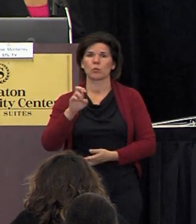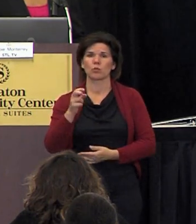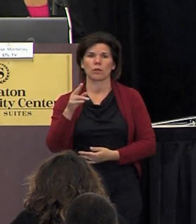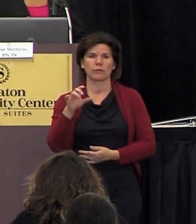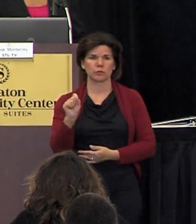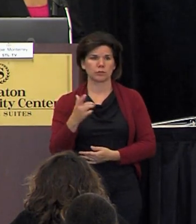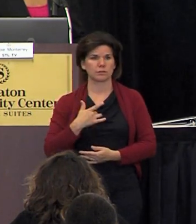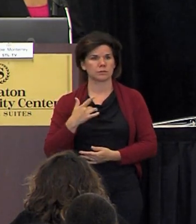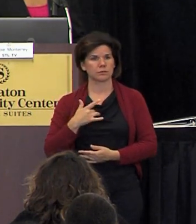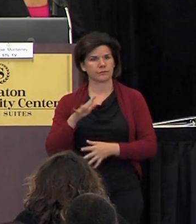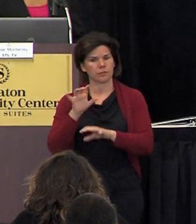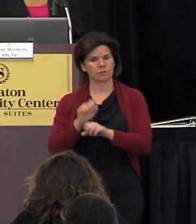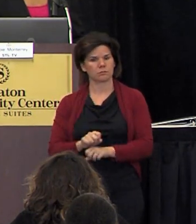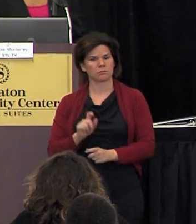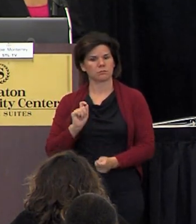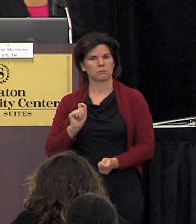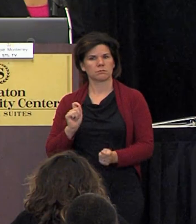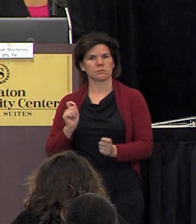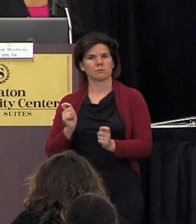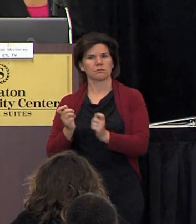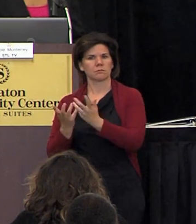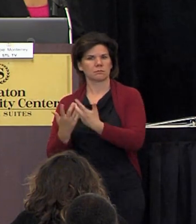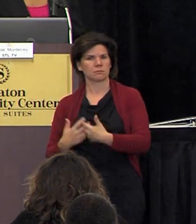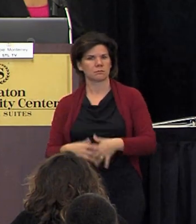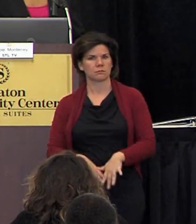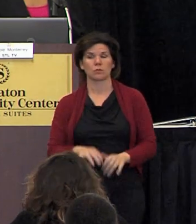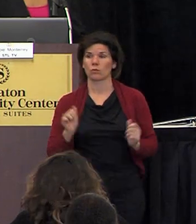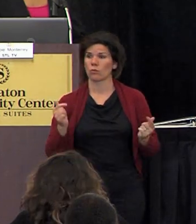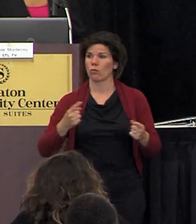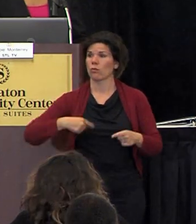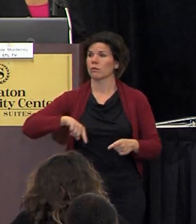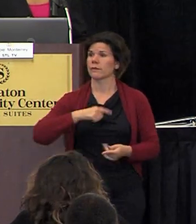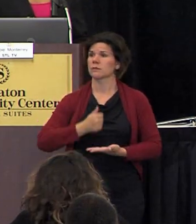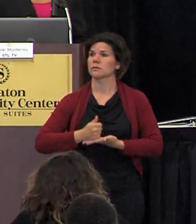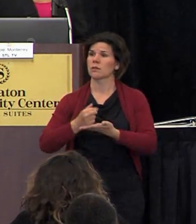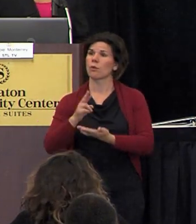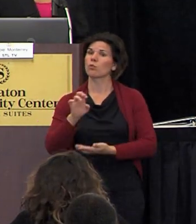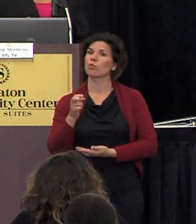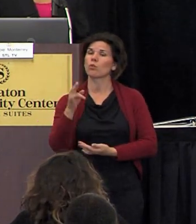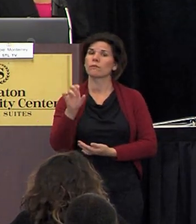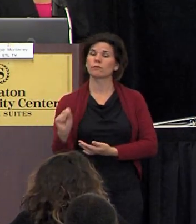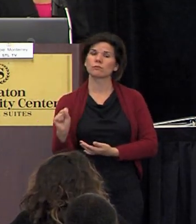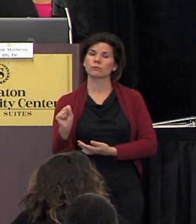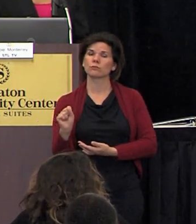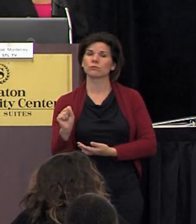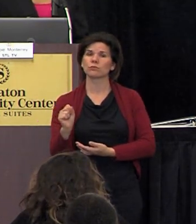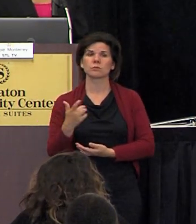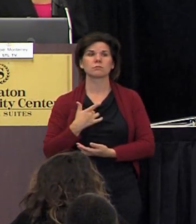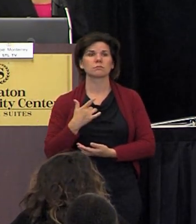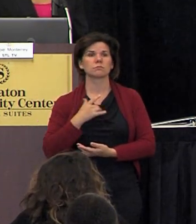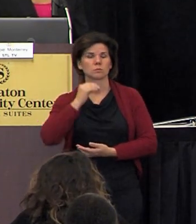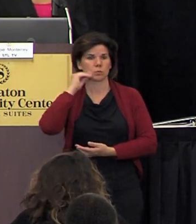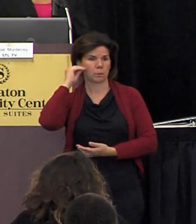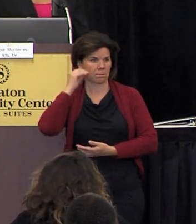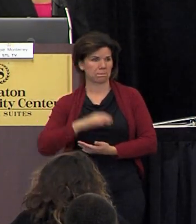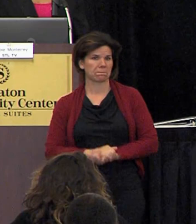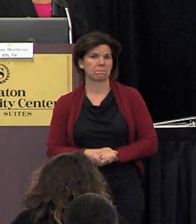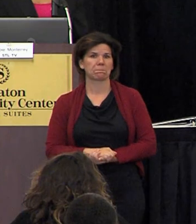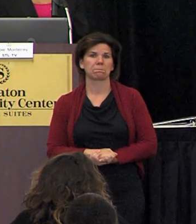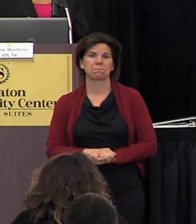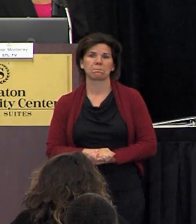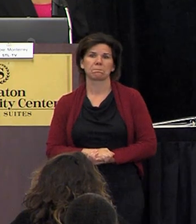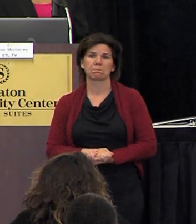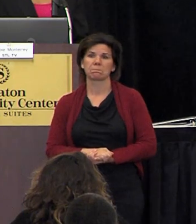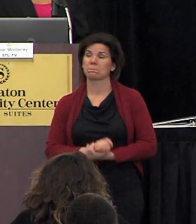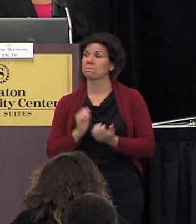adjusted i think it takes all of us to help refugees um feel at home and i think